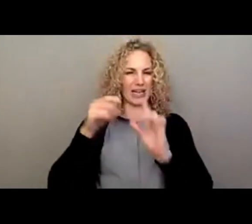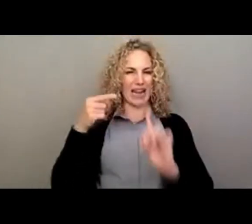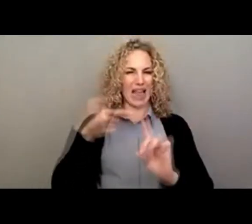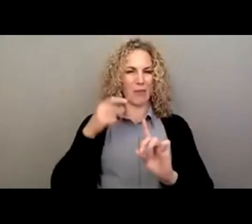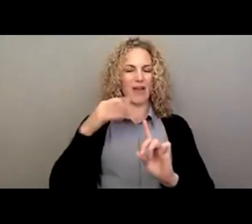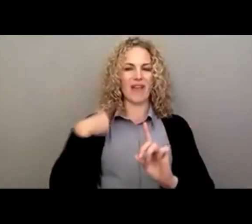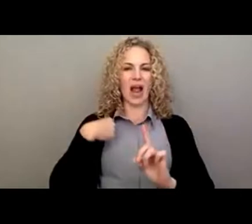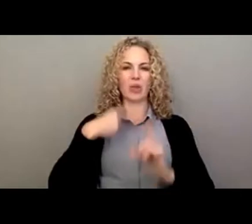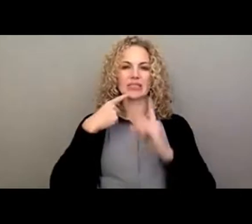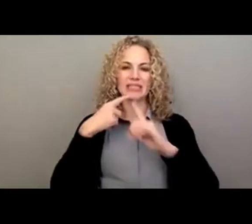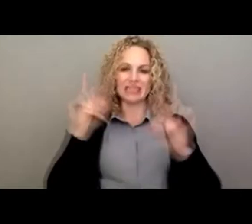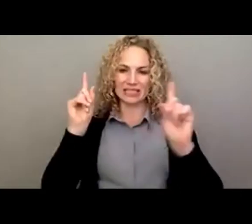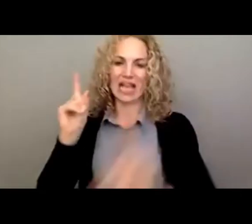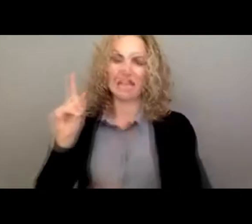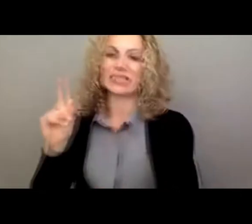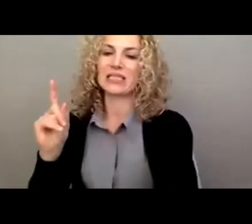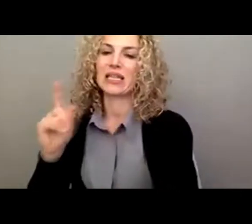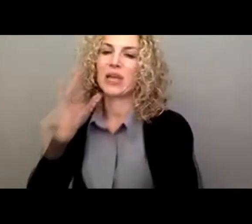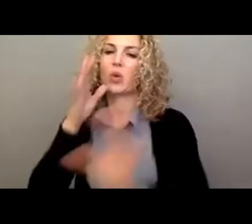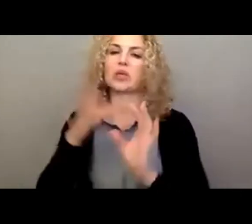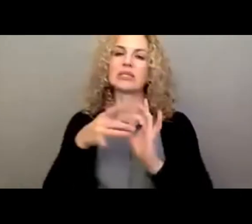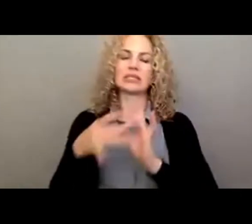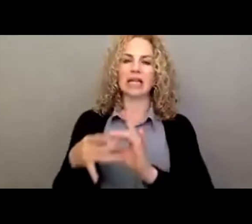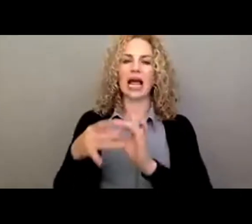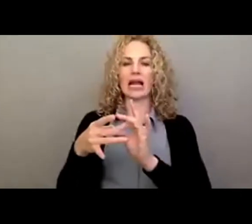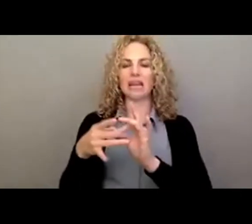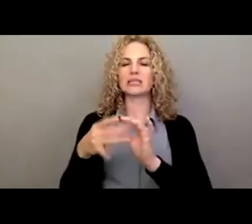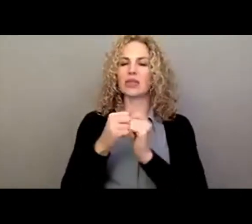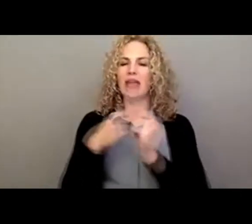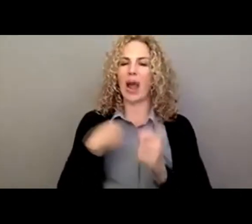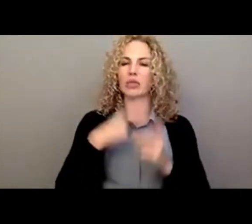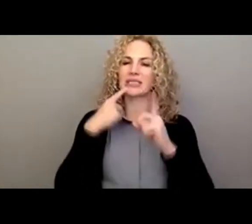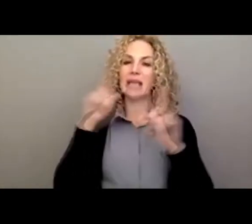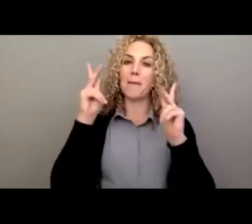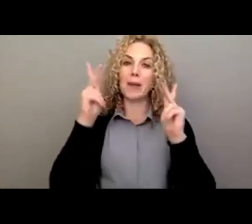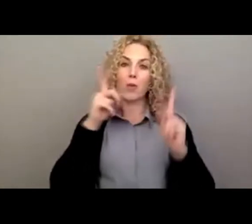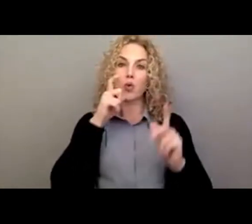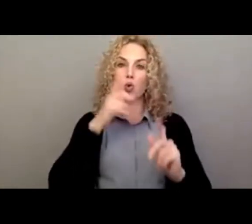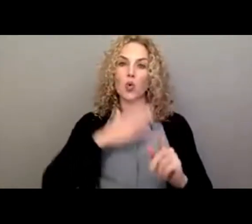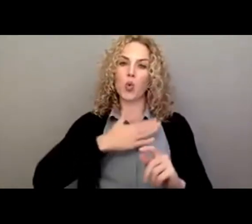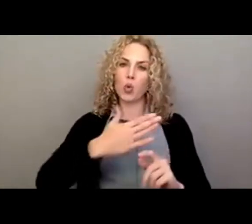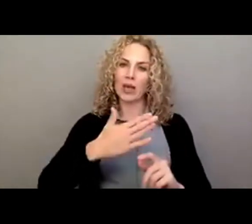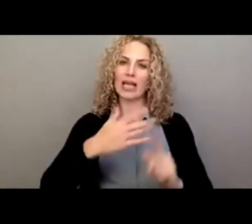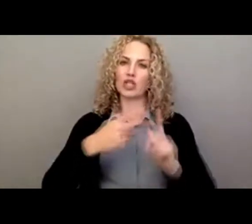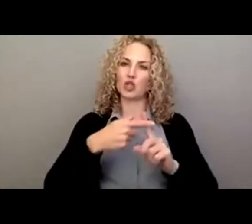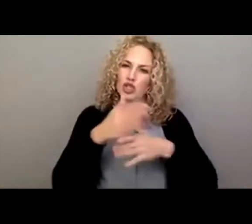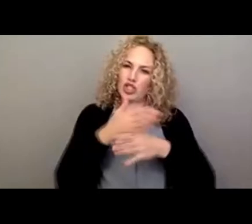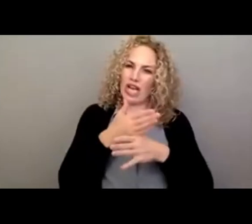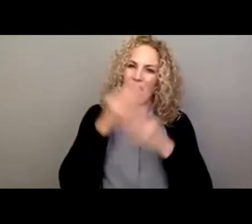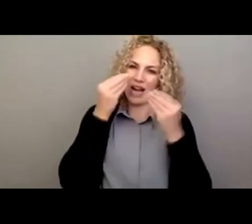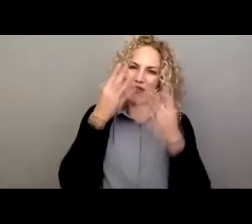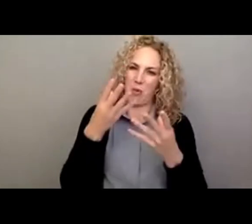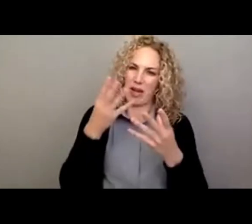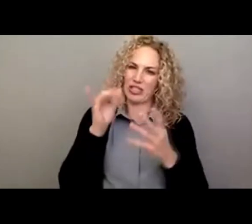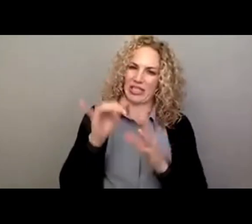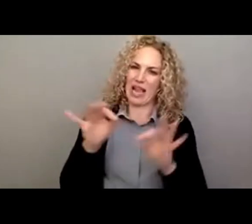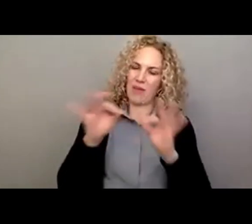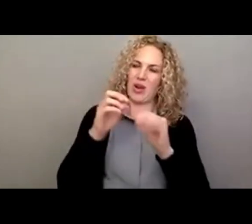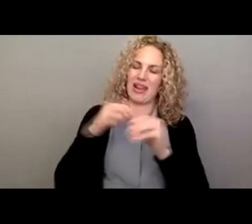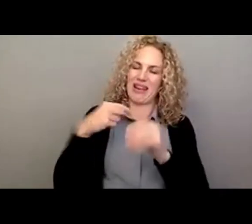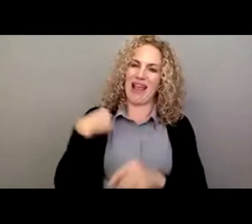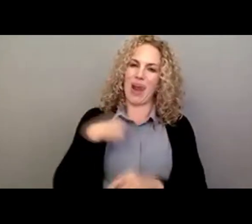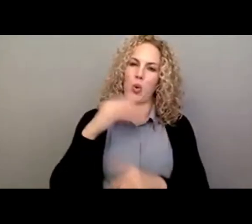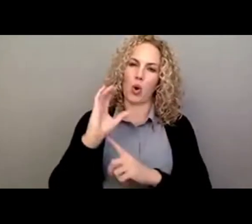it ties into some of the other things I'm going to share with you, people's willingness to share information like that in our culture.